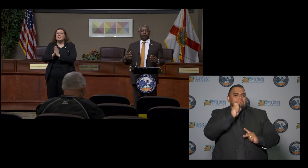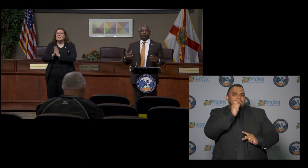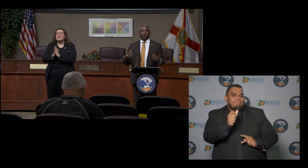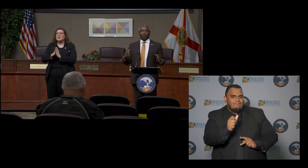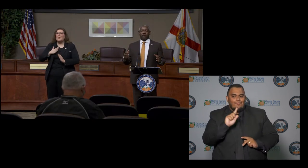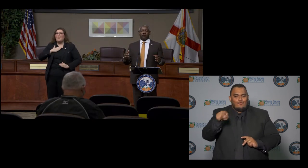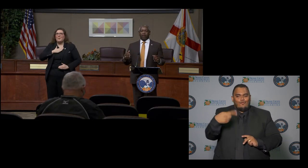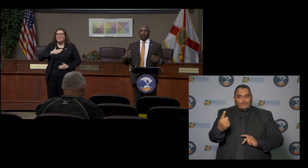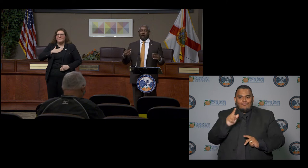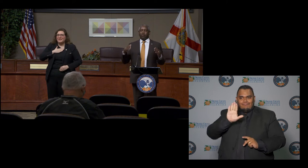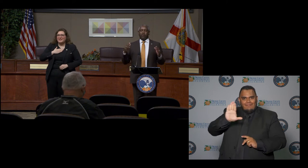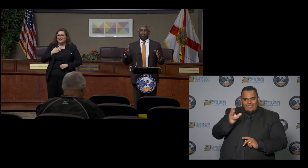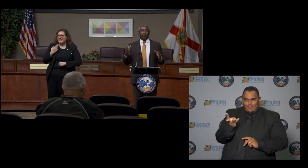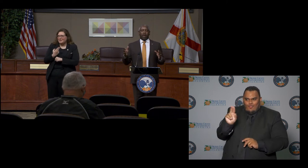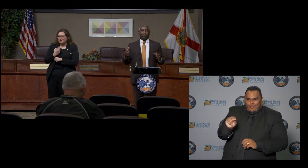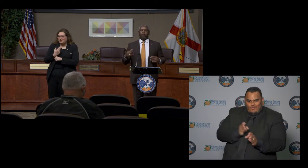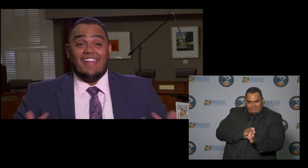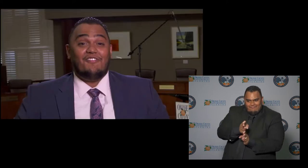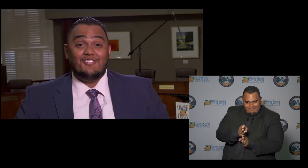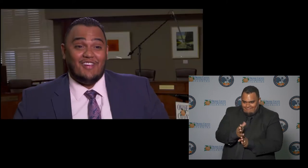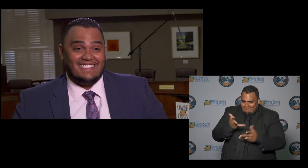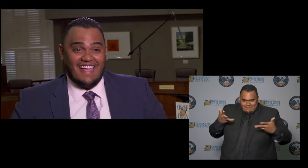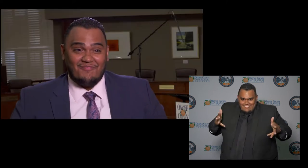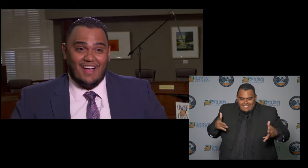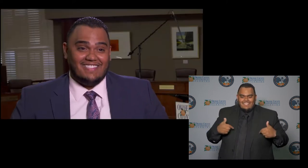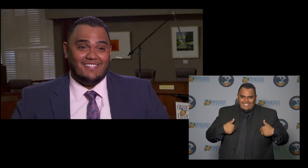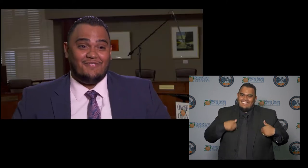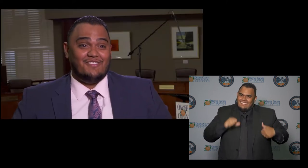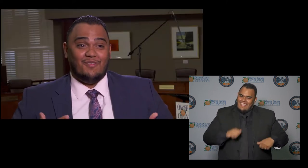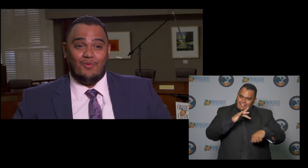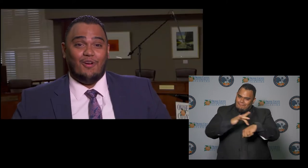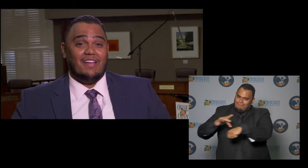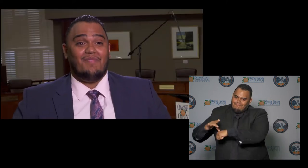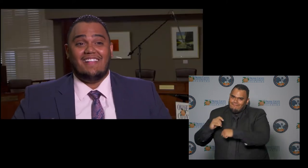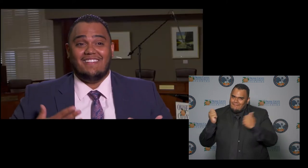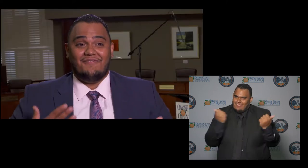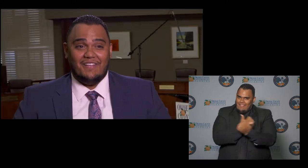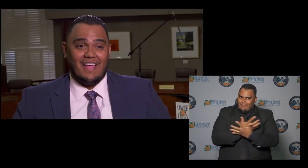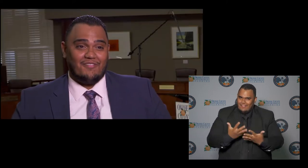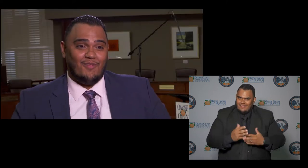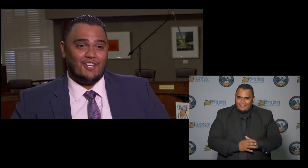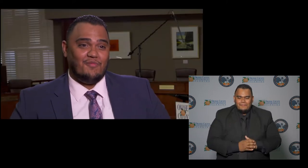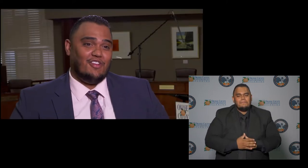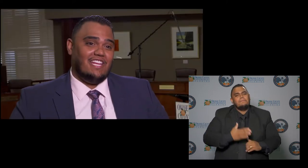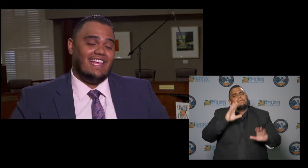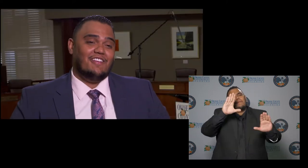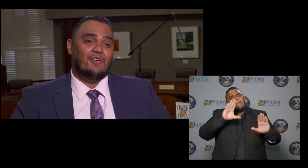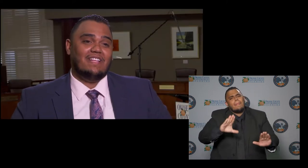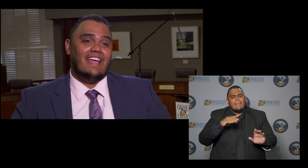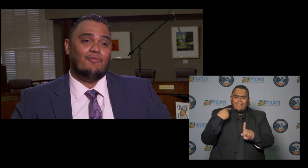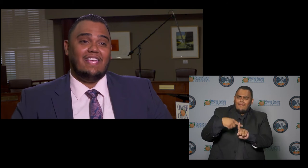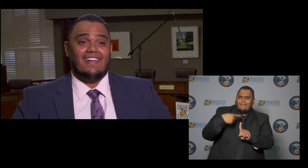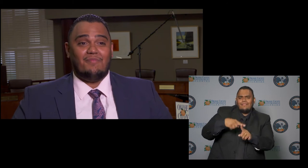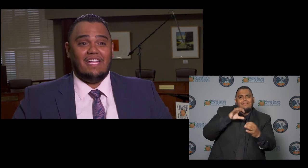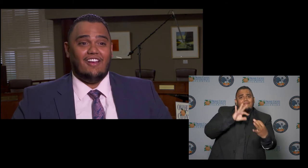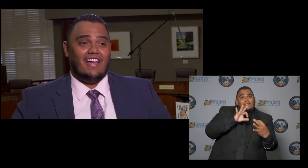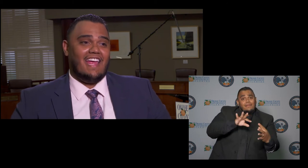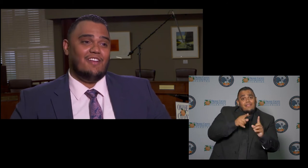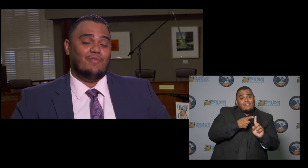taste of everything it feels great to have positive support and positive feedback from our community and knowing that we get up here and we